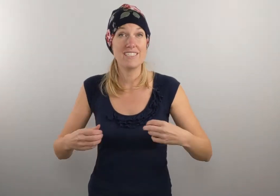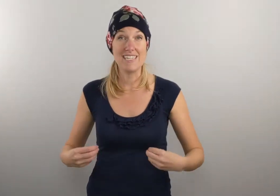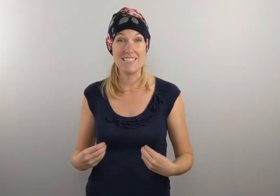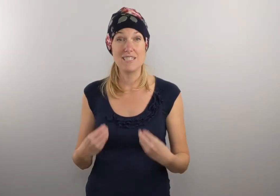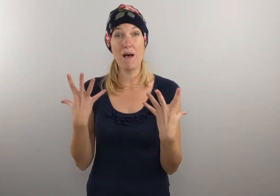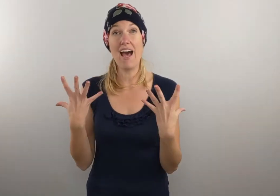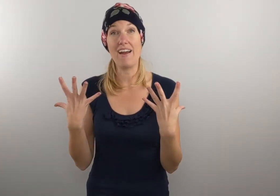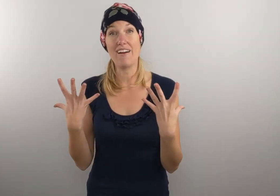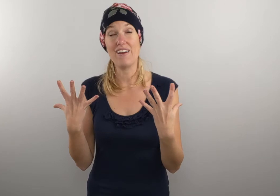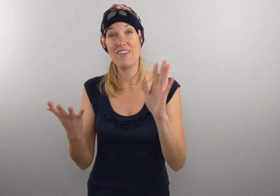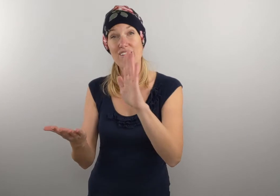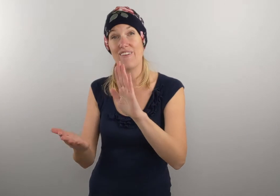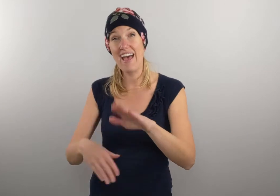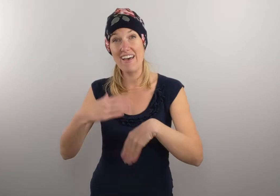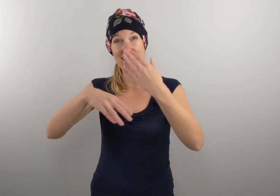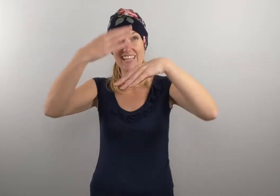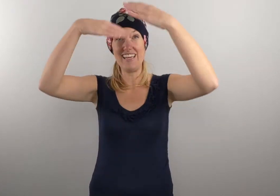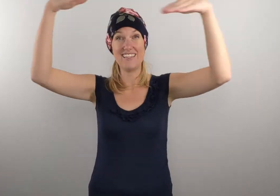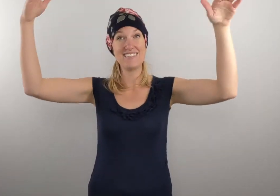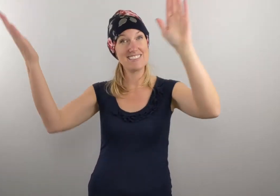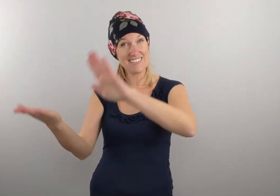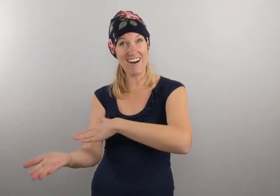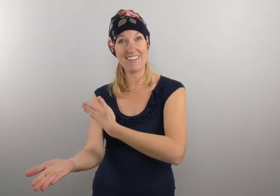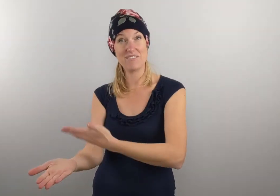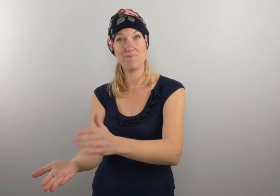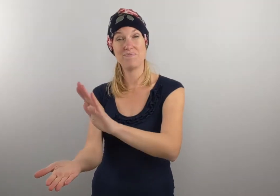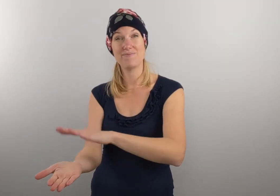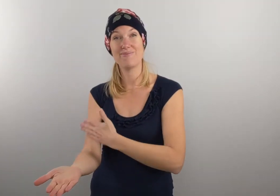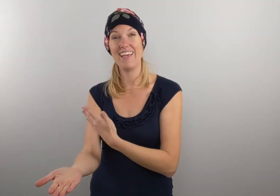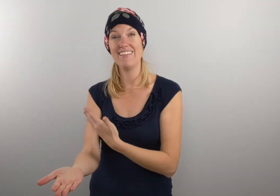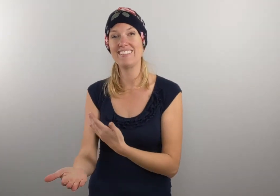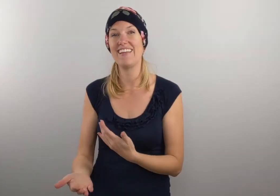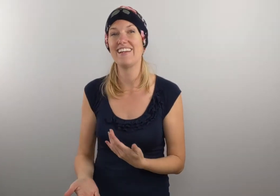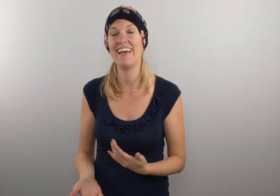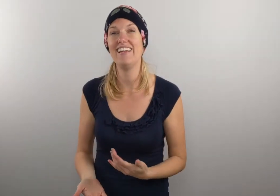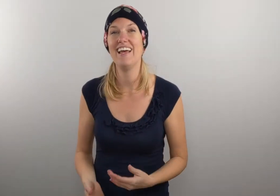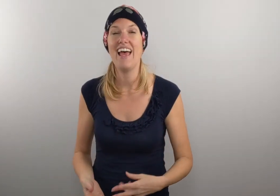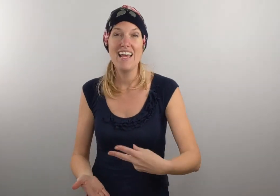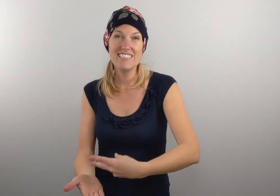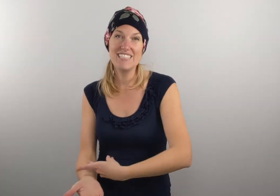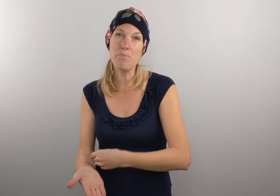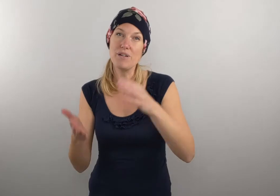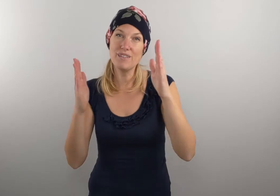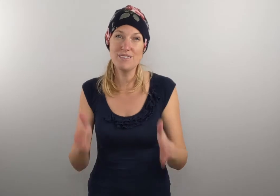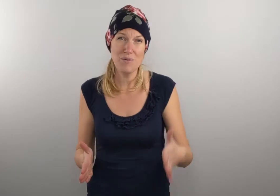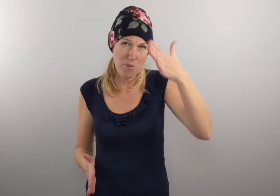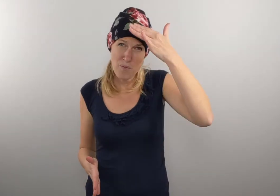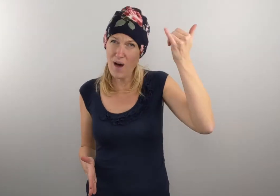inspire your heavenly song? Okay, let's try that again. Shepherds, why